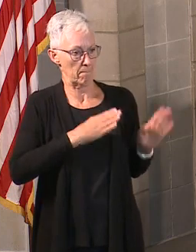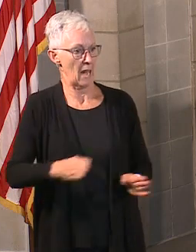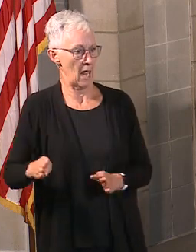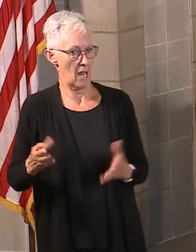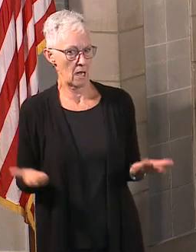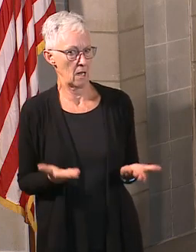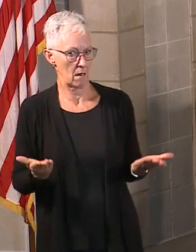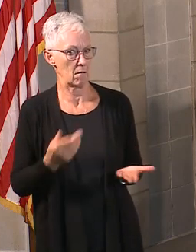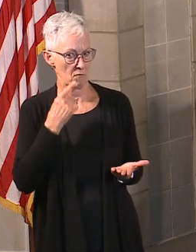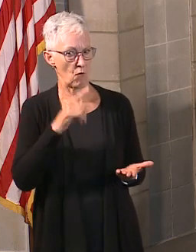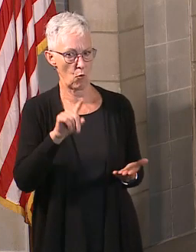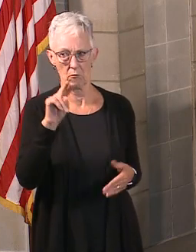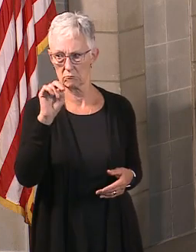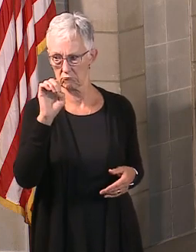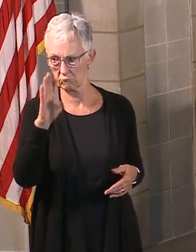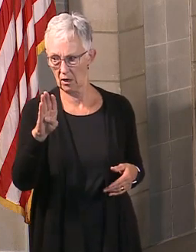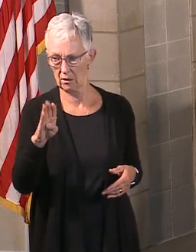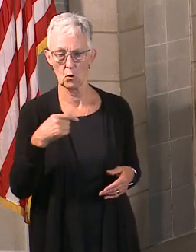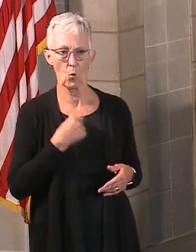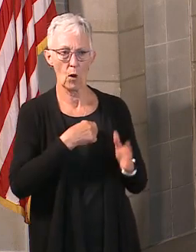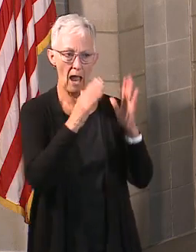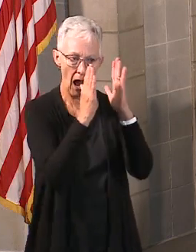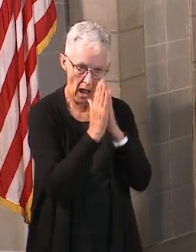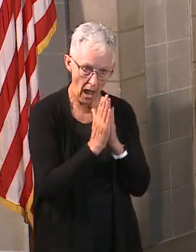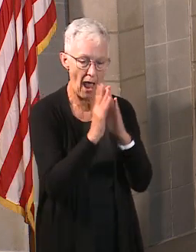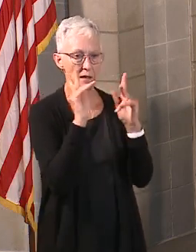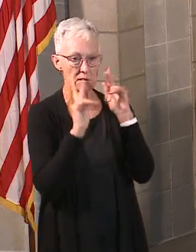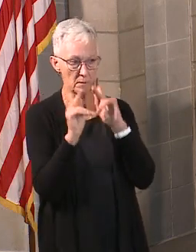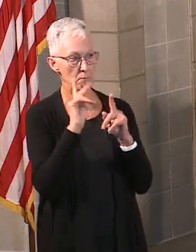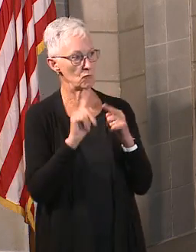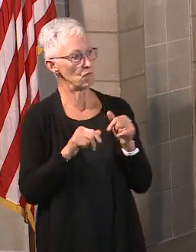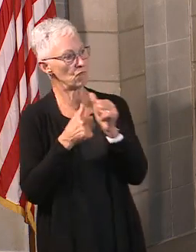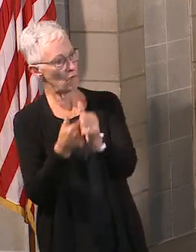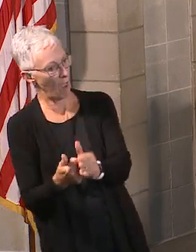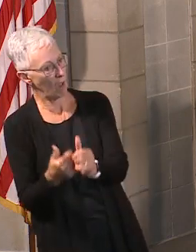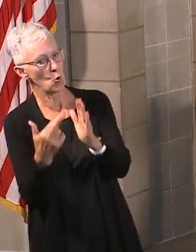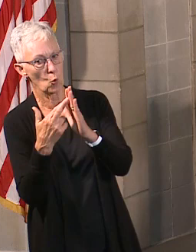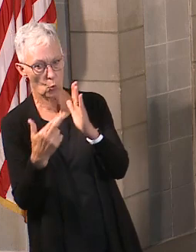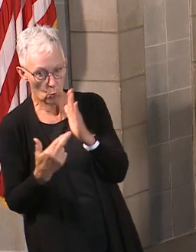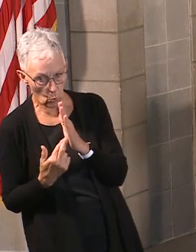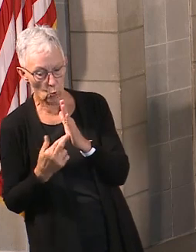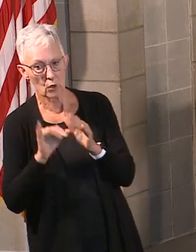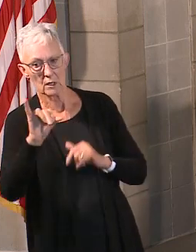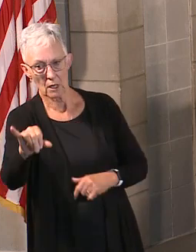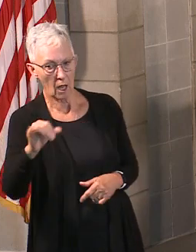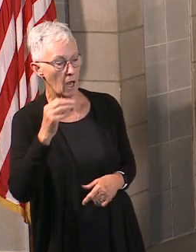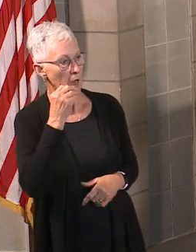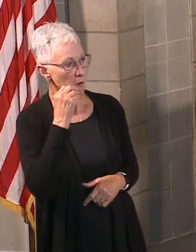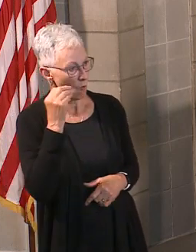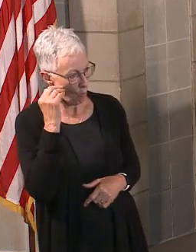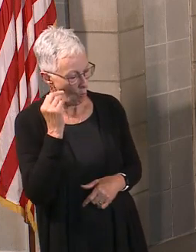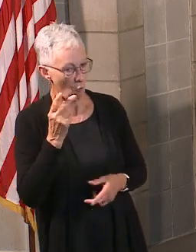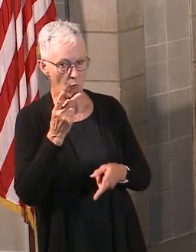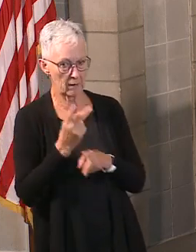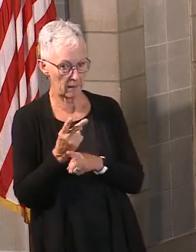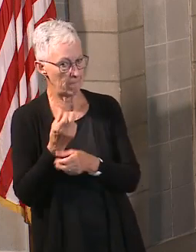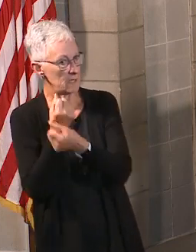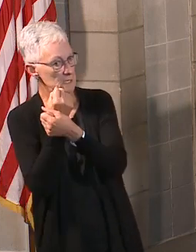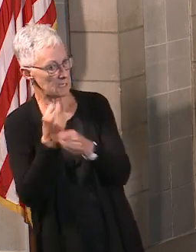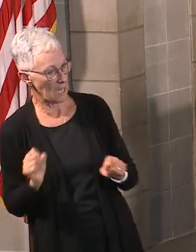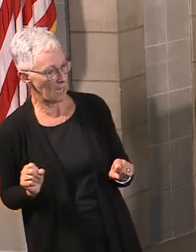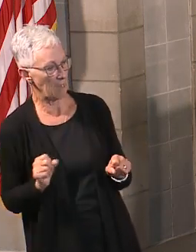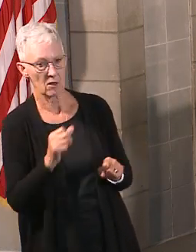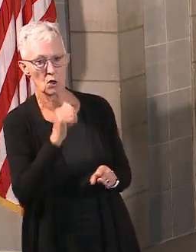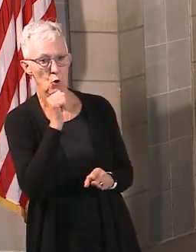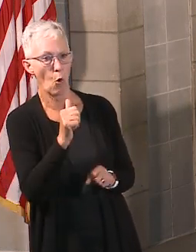the right thing. You know, for example, we asked people during our stay home, stay healthy, stay connected to limit their mobility and only take